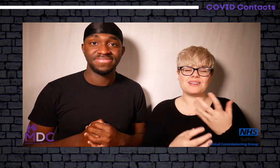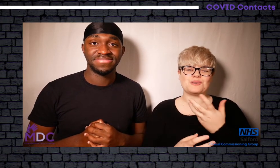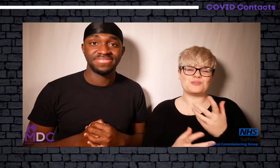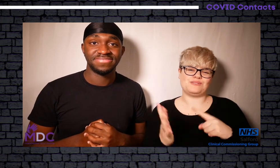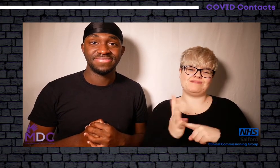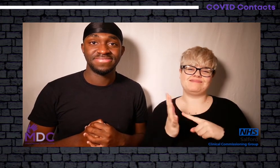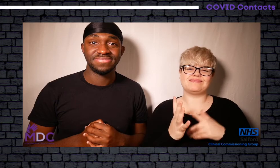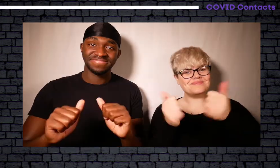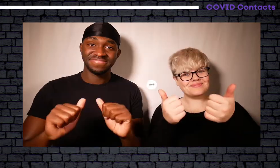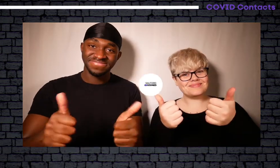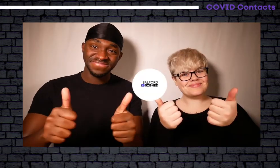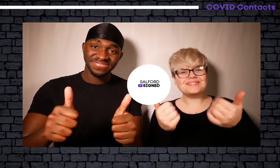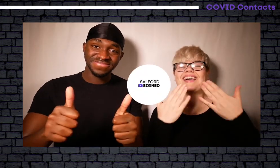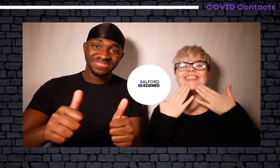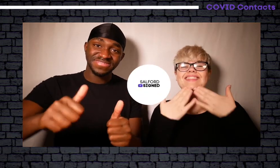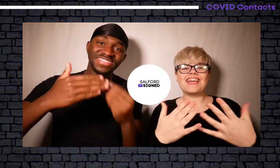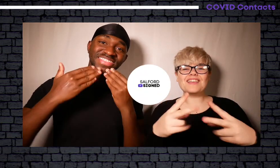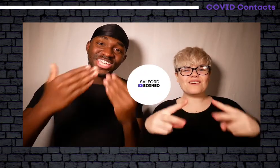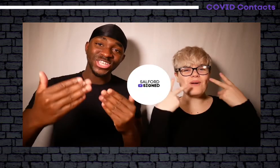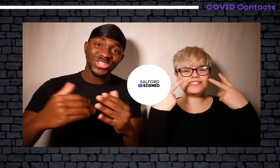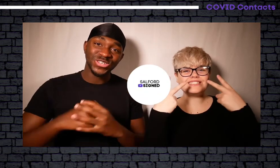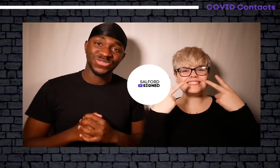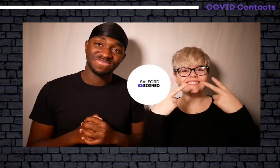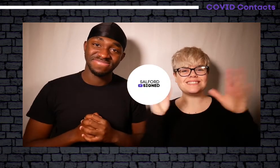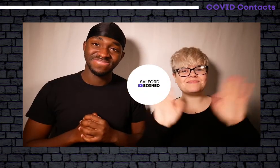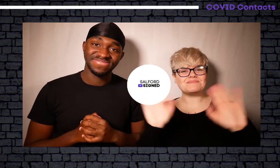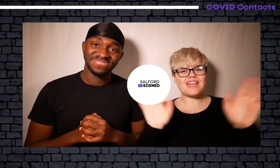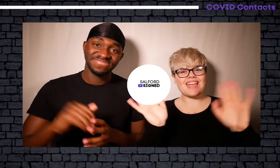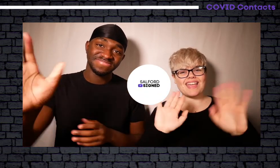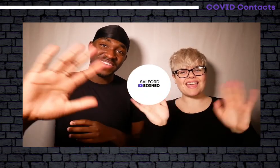because you are giving us feedback. Thank you for watching. Bye!